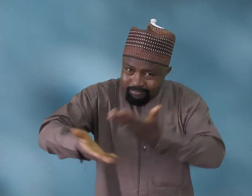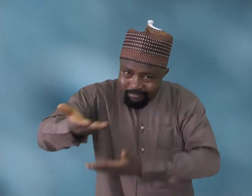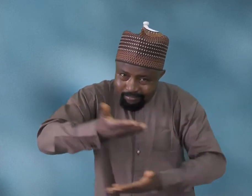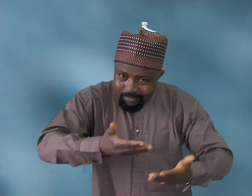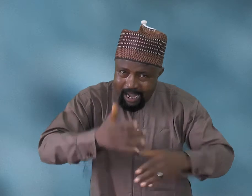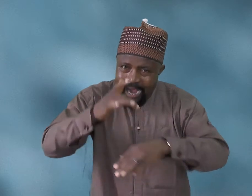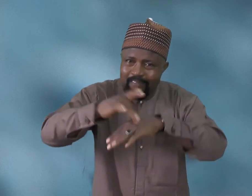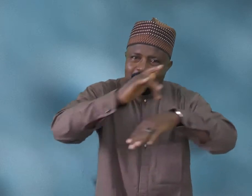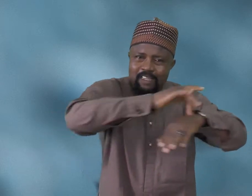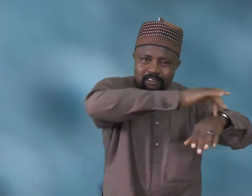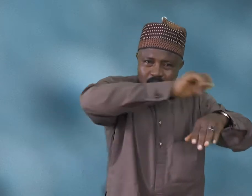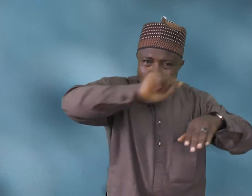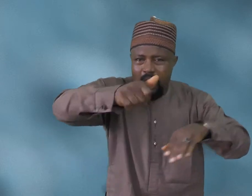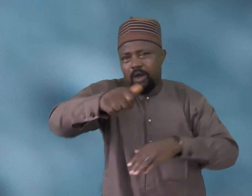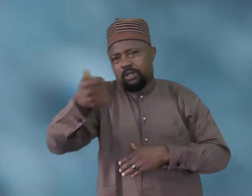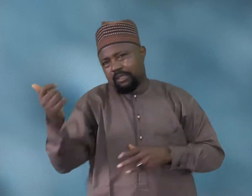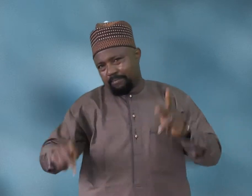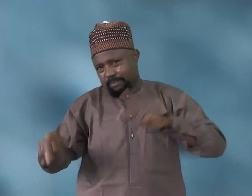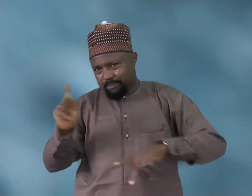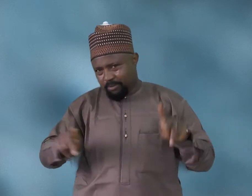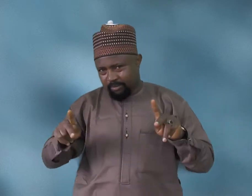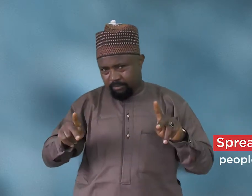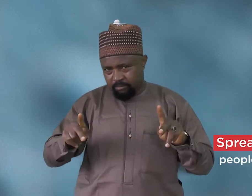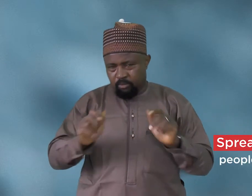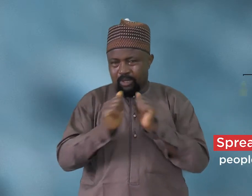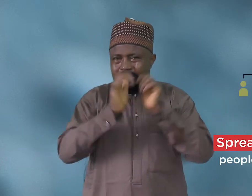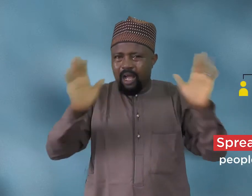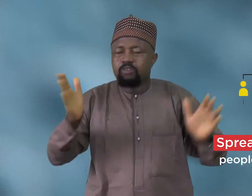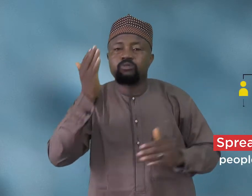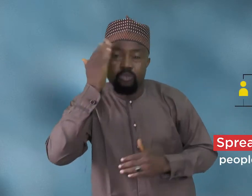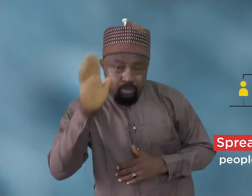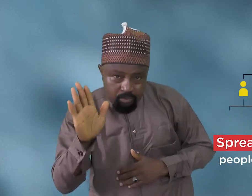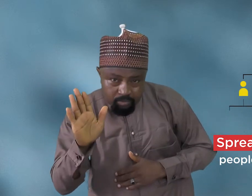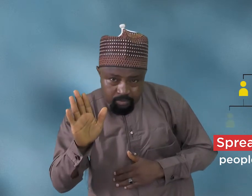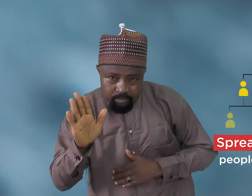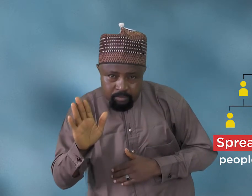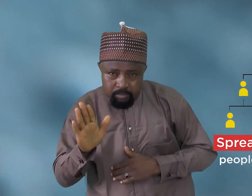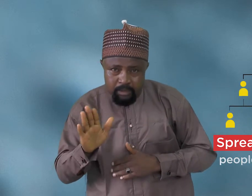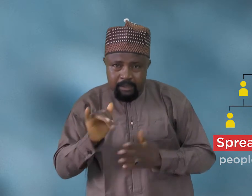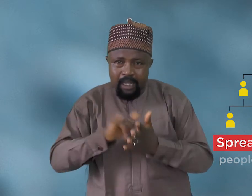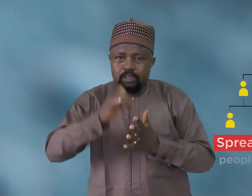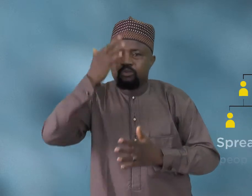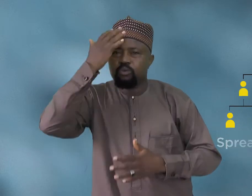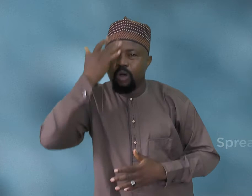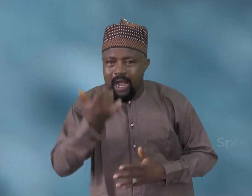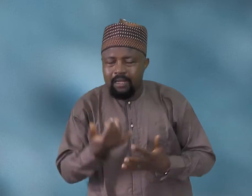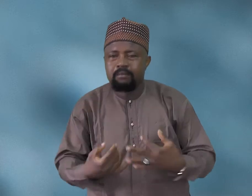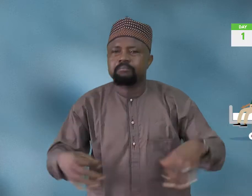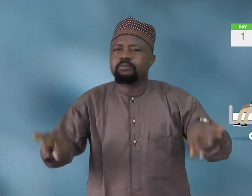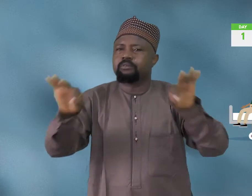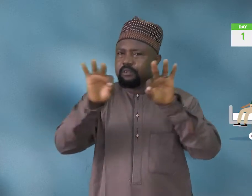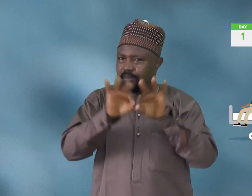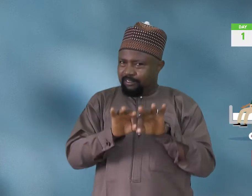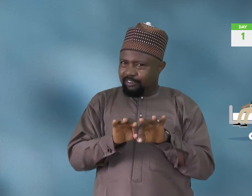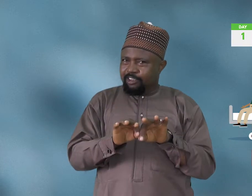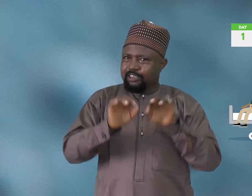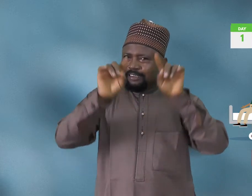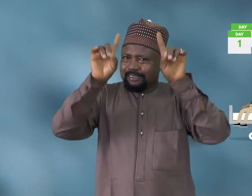at all can go around their normal business and still spread and infect people they come in contact with without even knowing it. This is why it is important